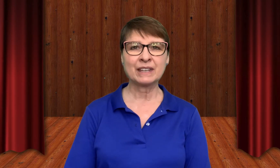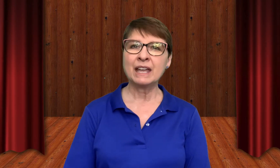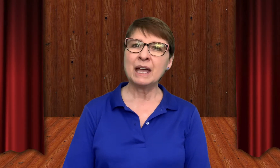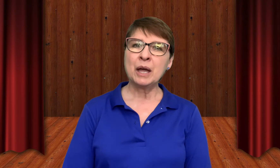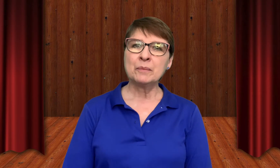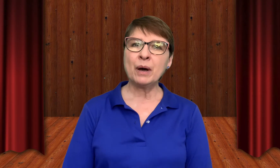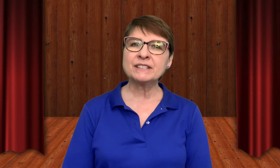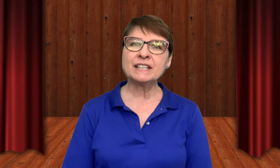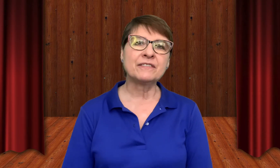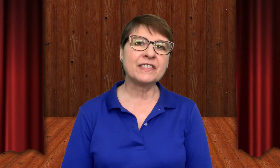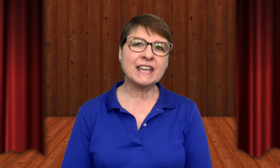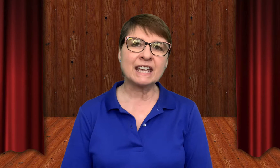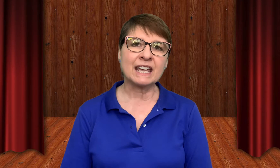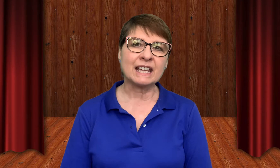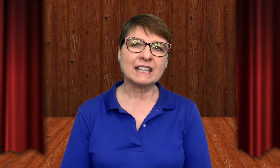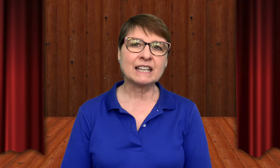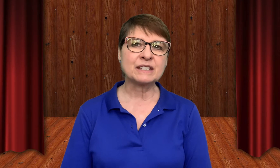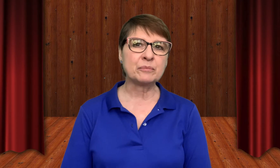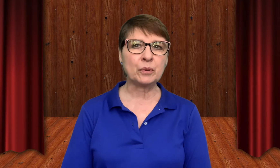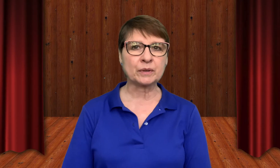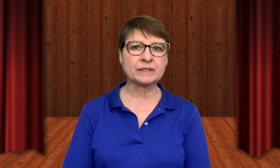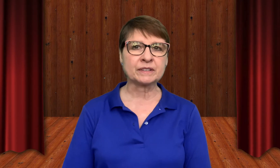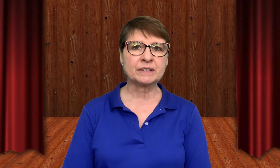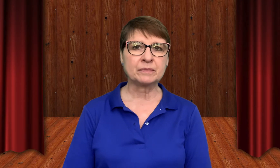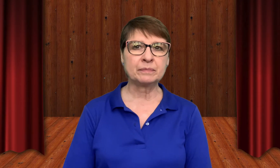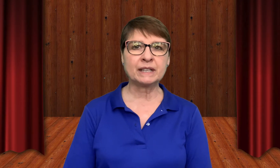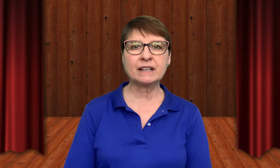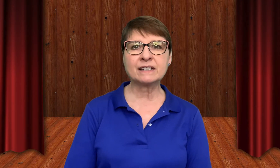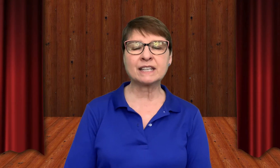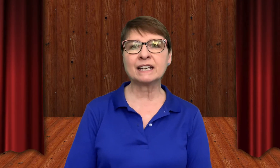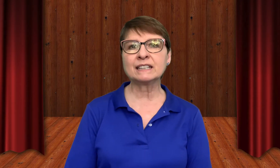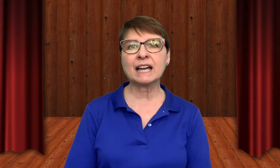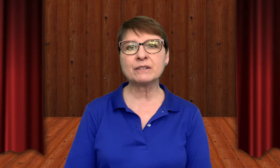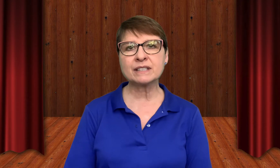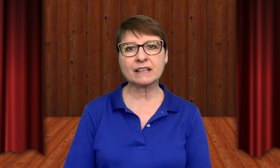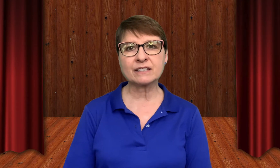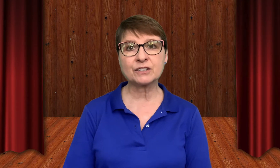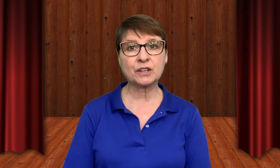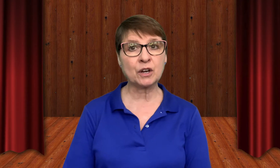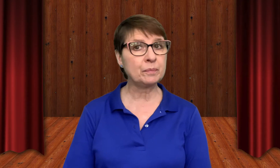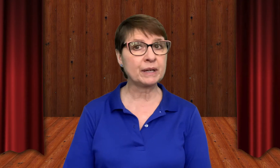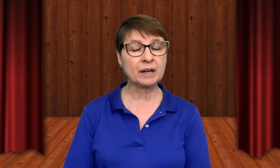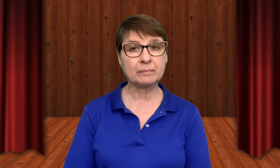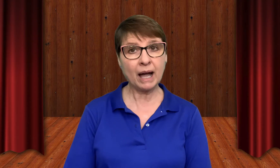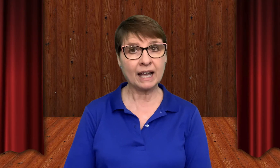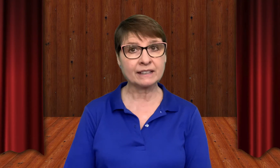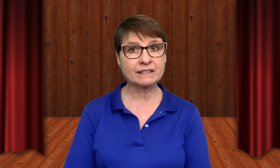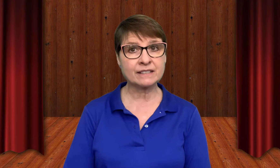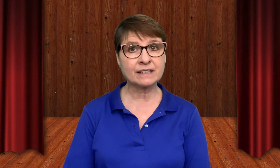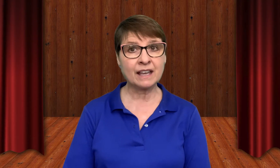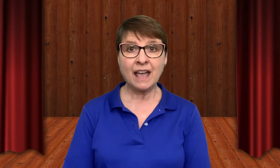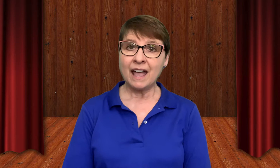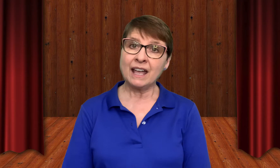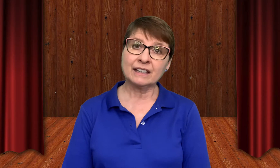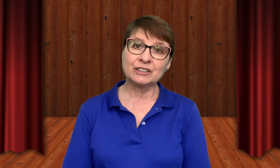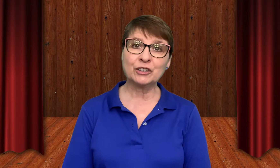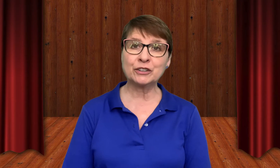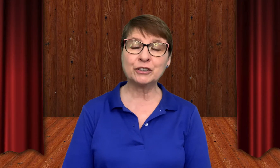Positive thinking is important because it allows us to open our minds and learn new